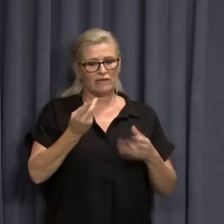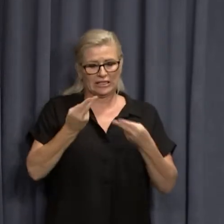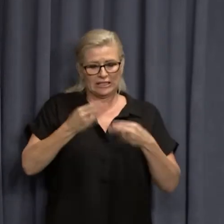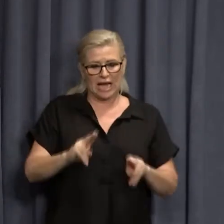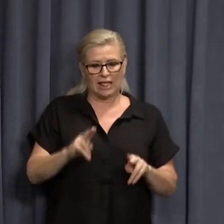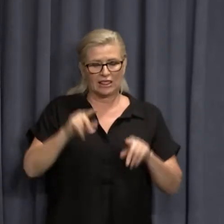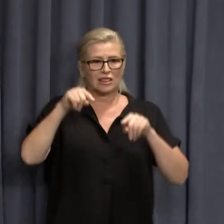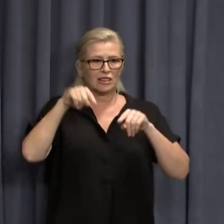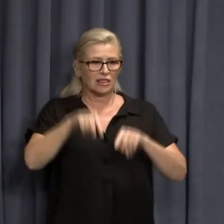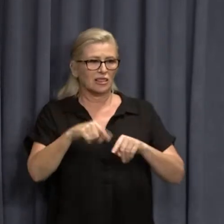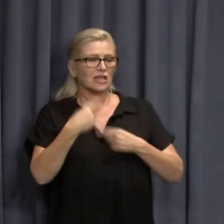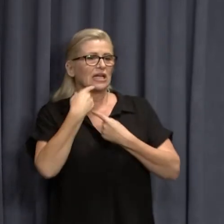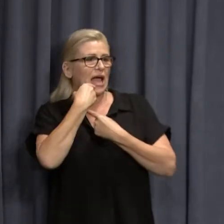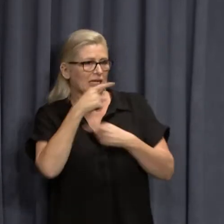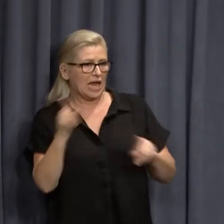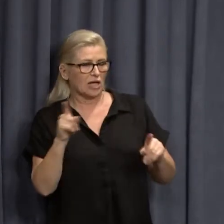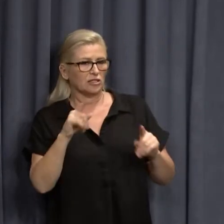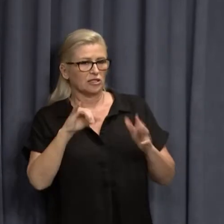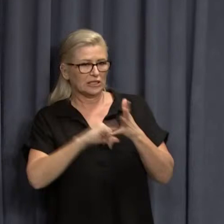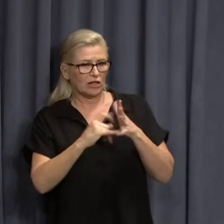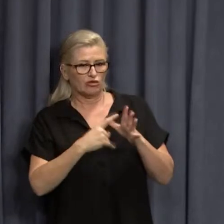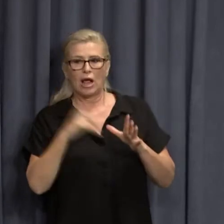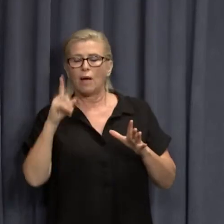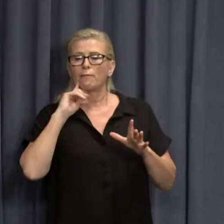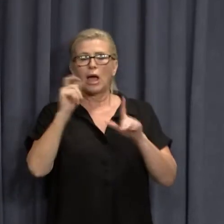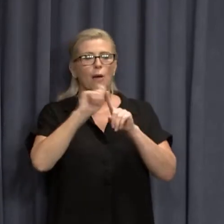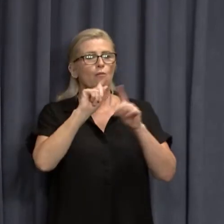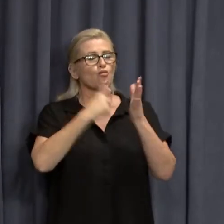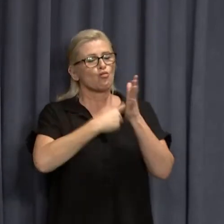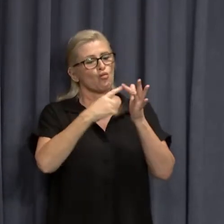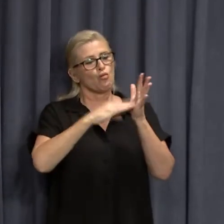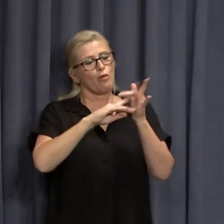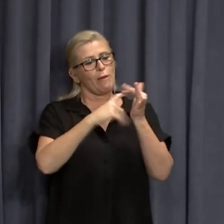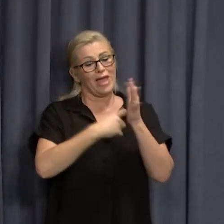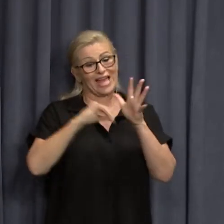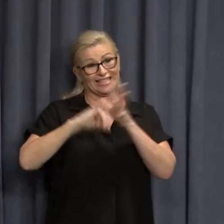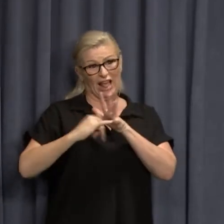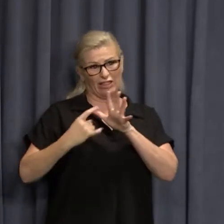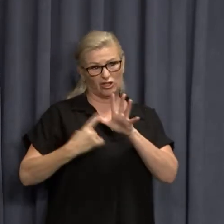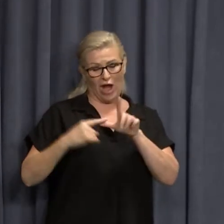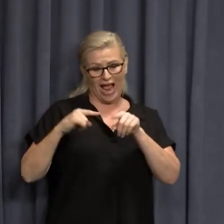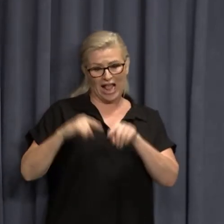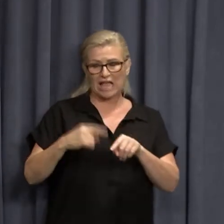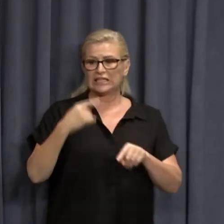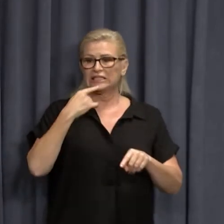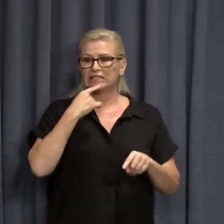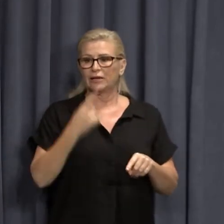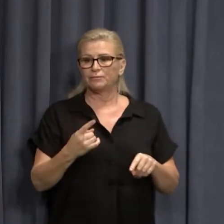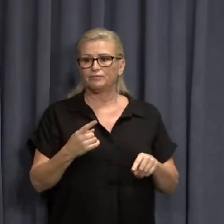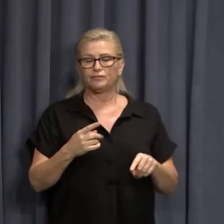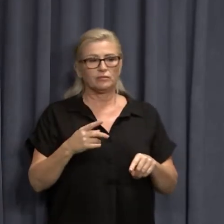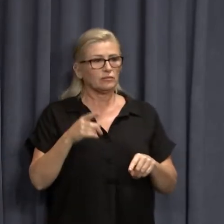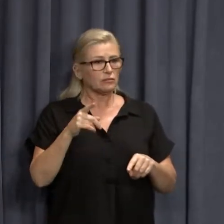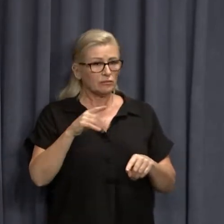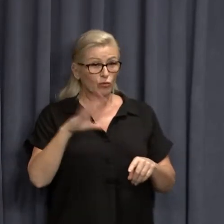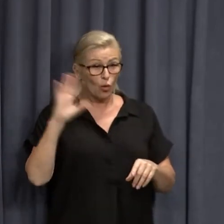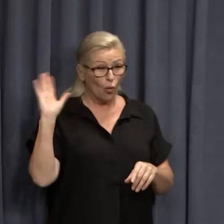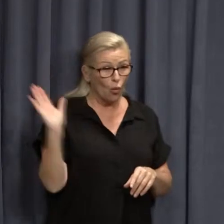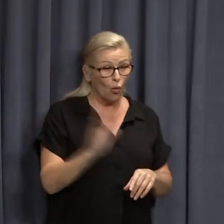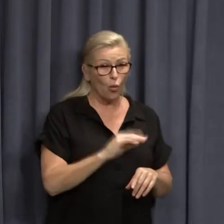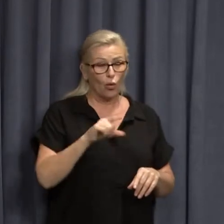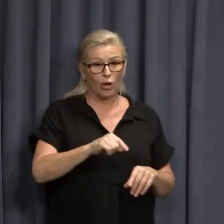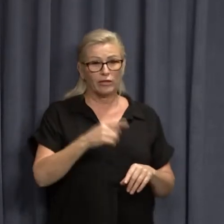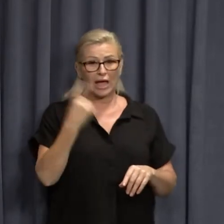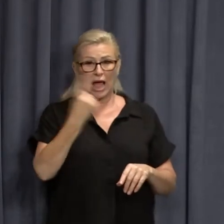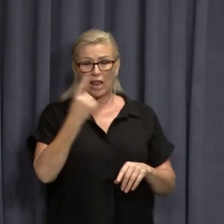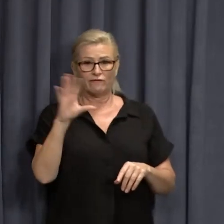that were announced yesterday. But Premier Stephen Marshall also said that it wasn't necessary that all of those deaths were in the past